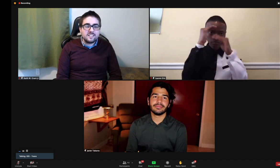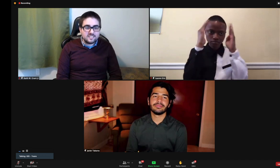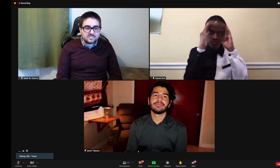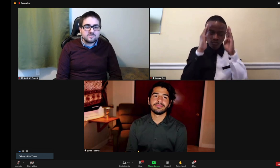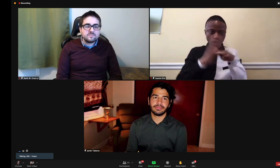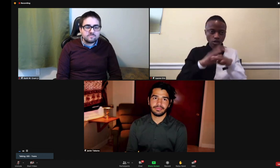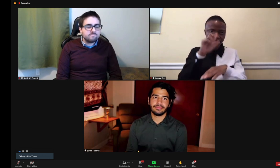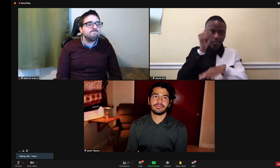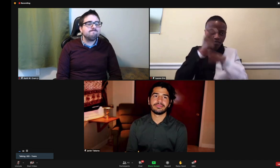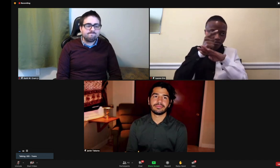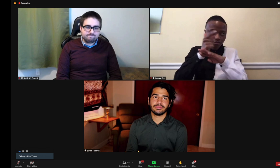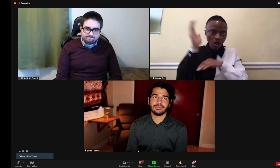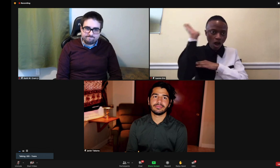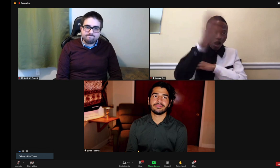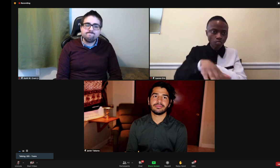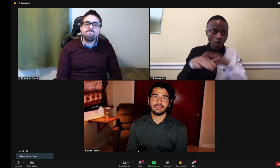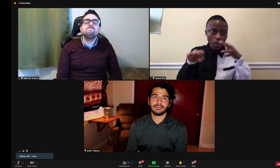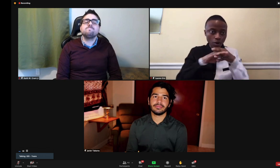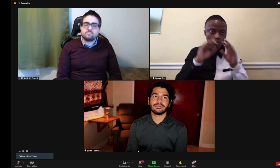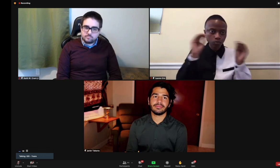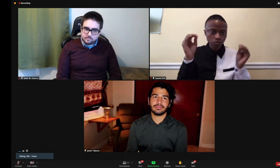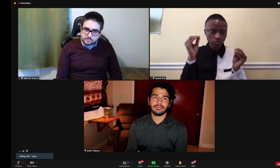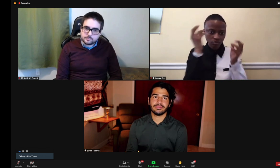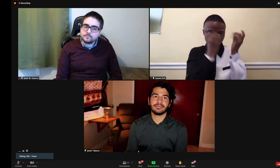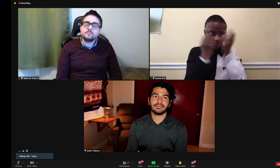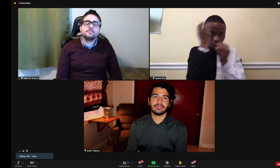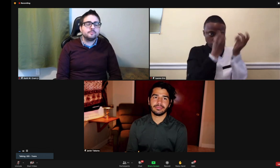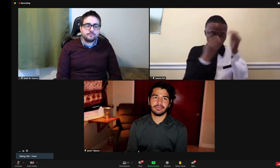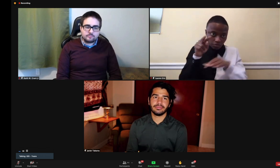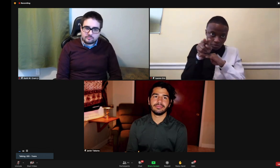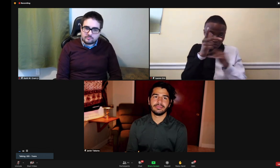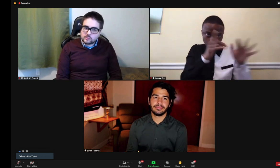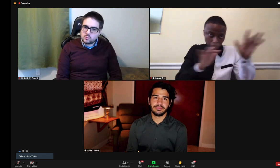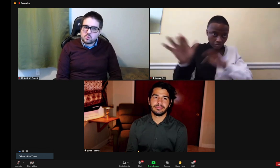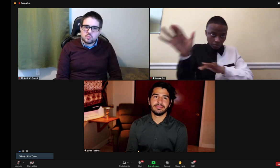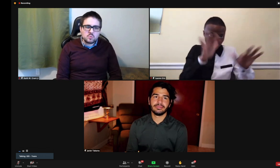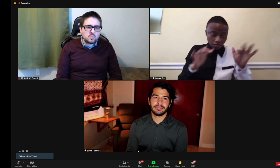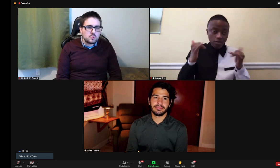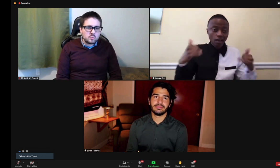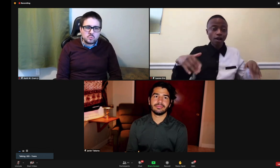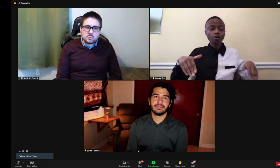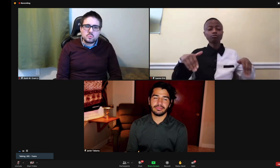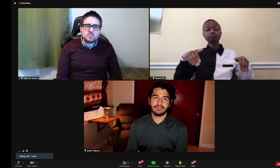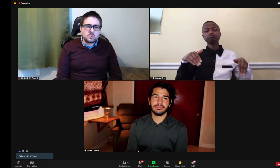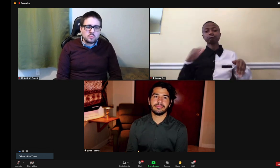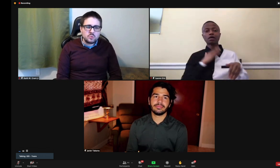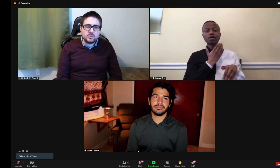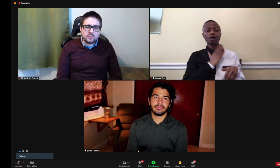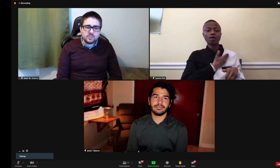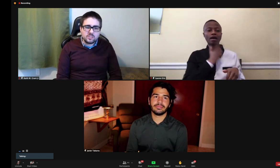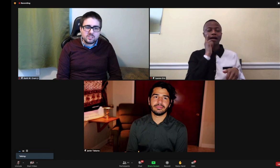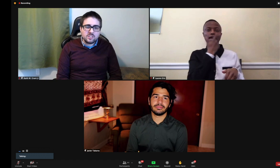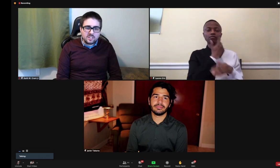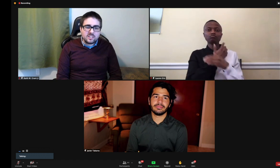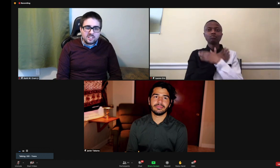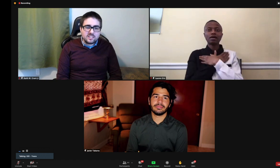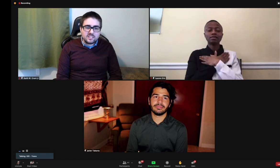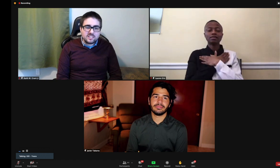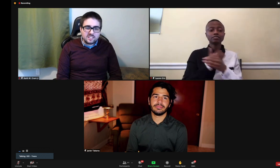And as you know, whenever you're on set, it can be very exhausting to your eyes to have to constantly be watching. So I think, you know,